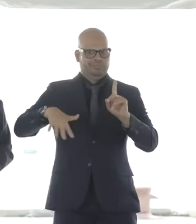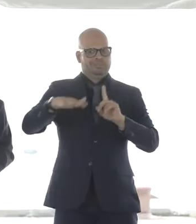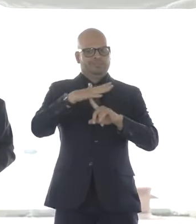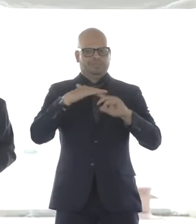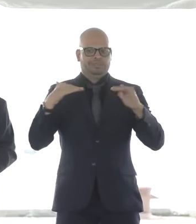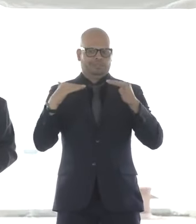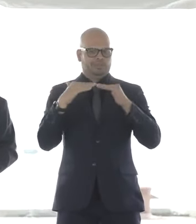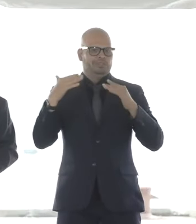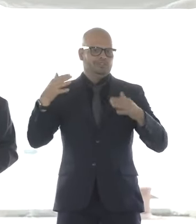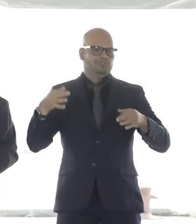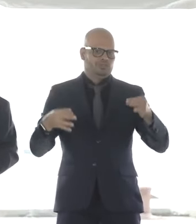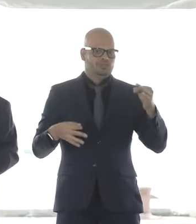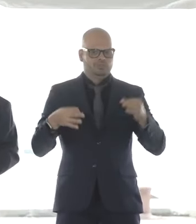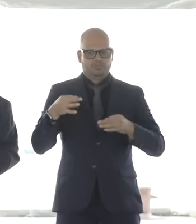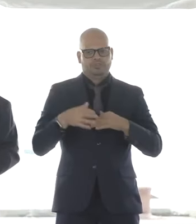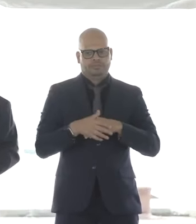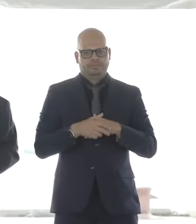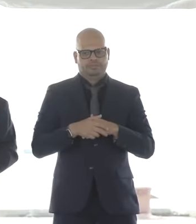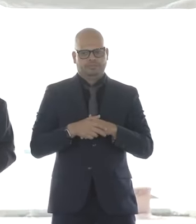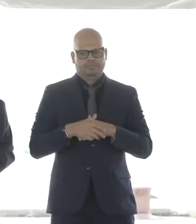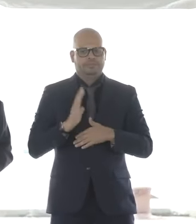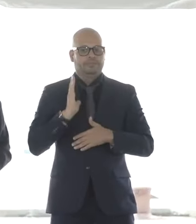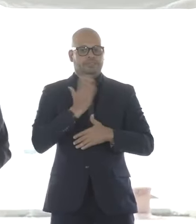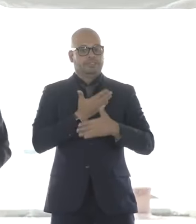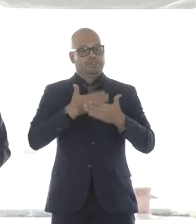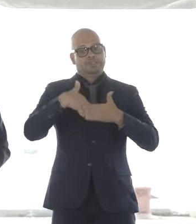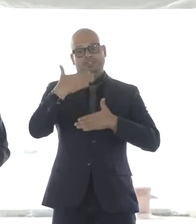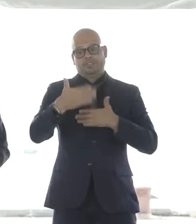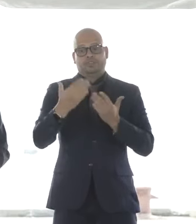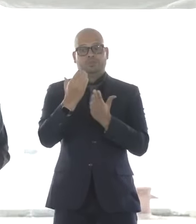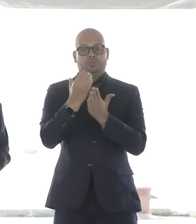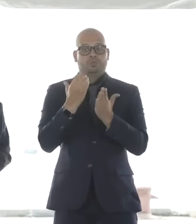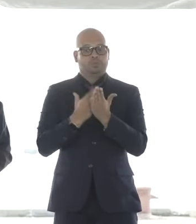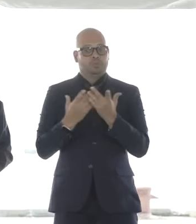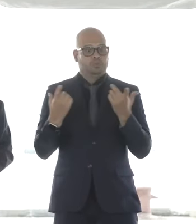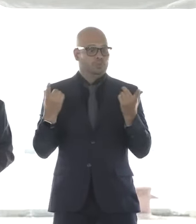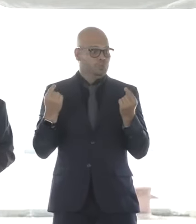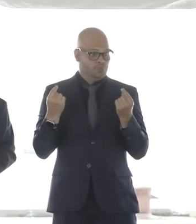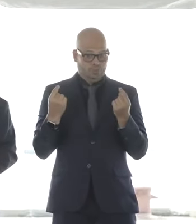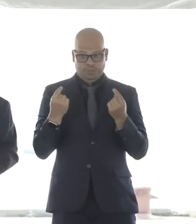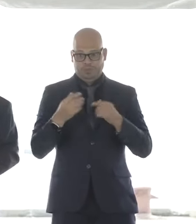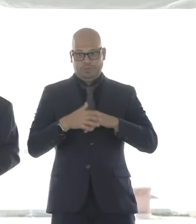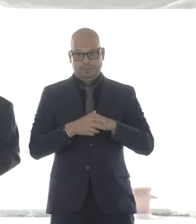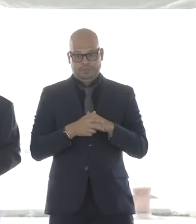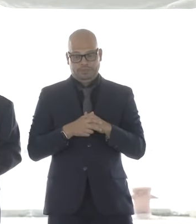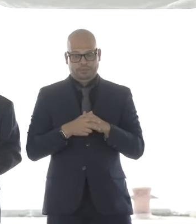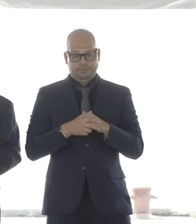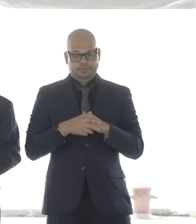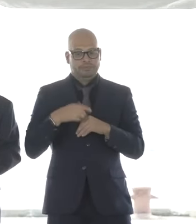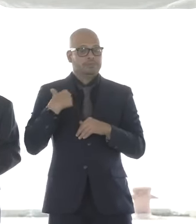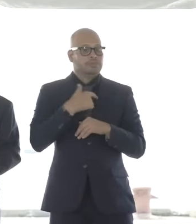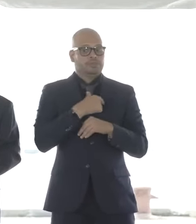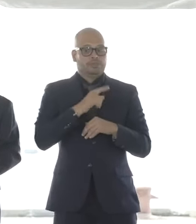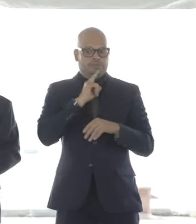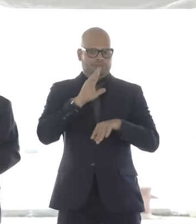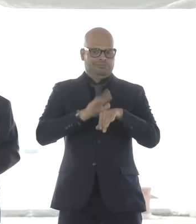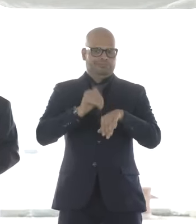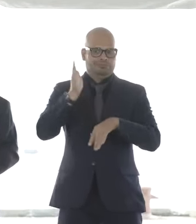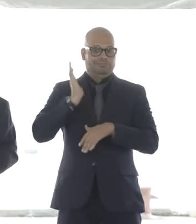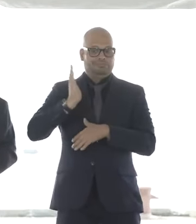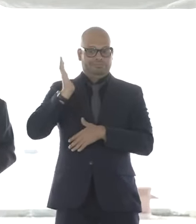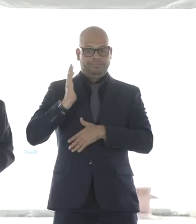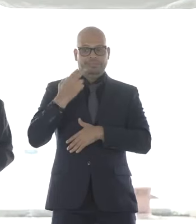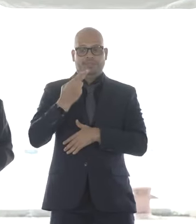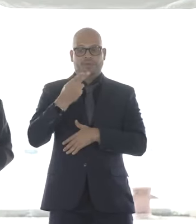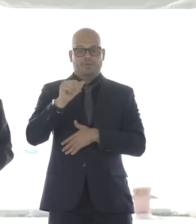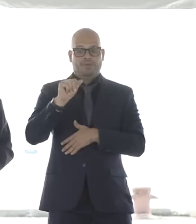And today we're writing its next chapter, one that hears that far resounding call that Hawthorne once observed, of the sea's salt breath that